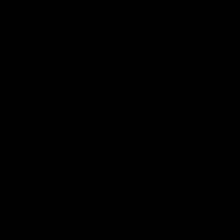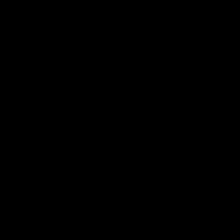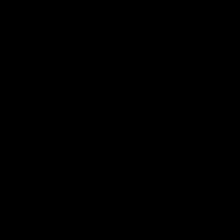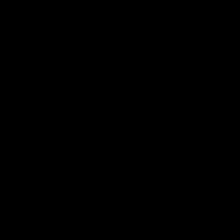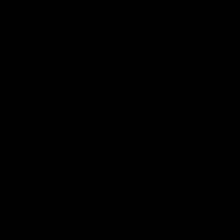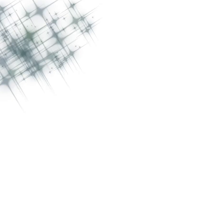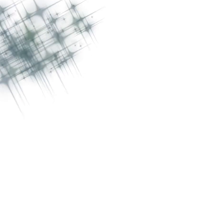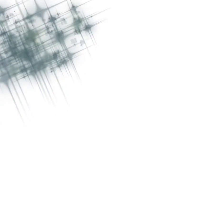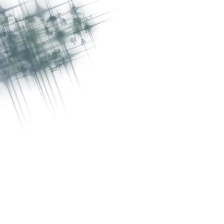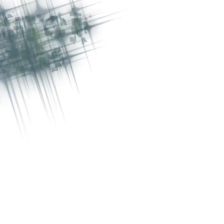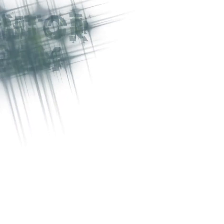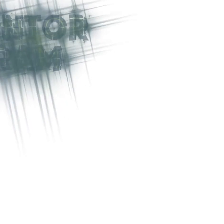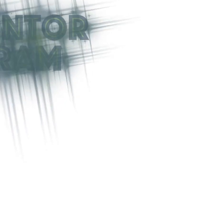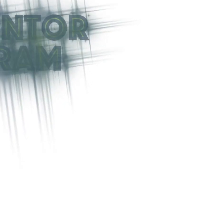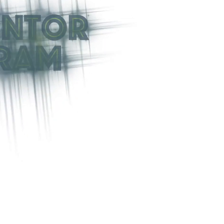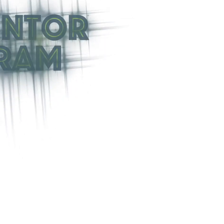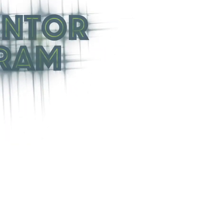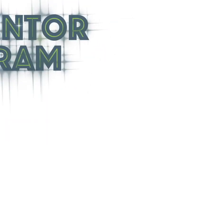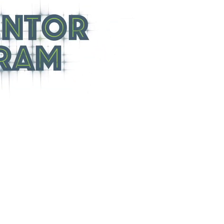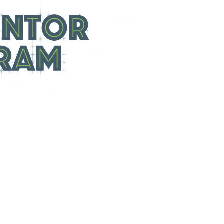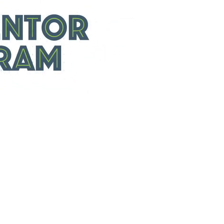do it. do